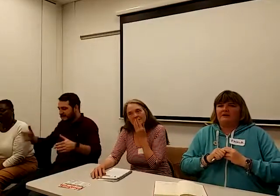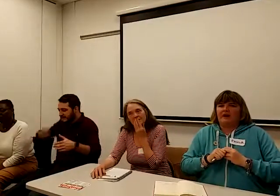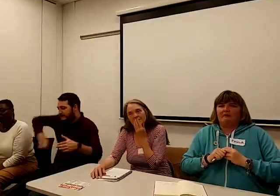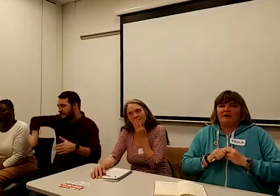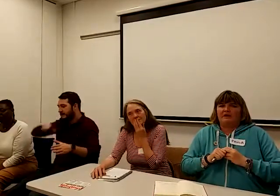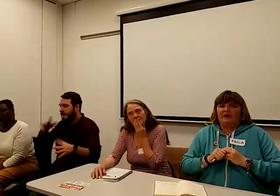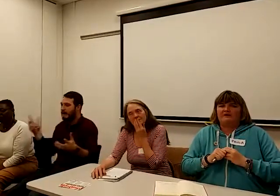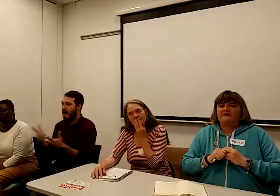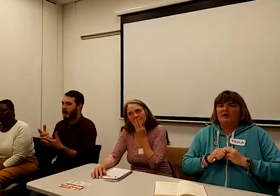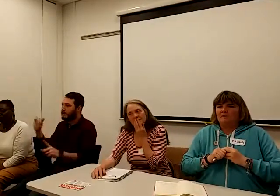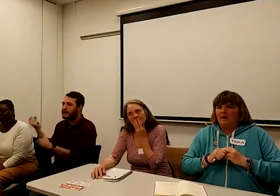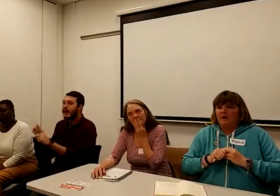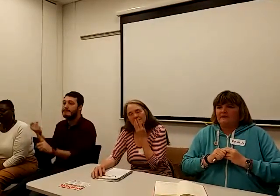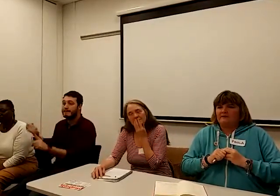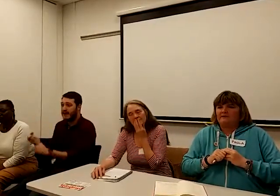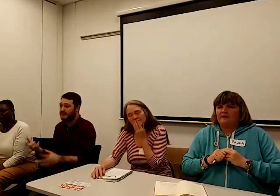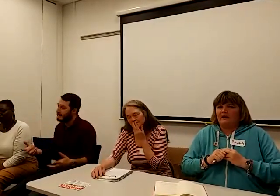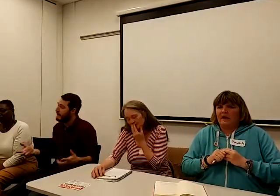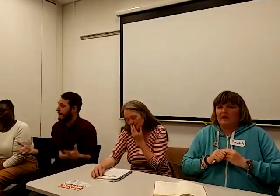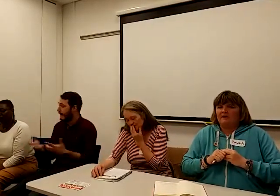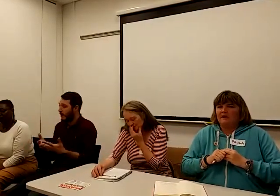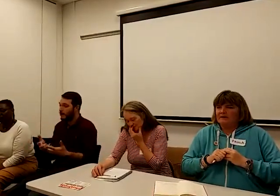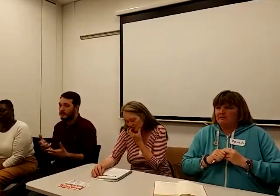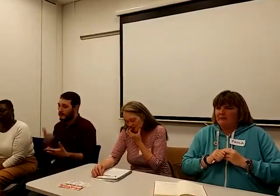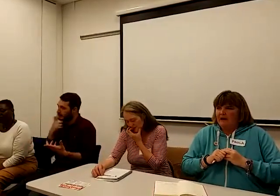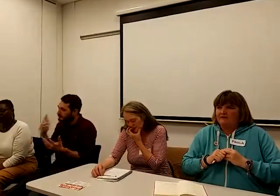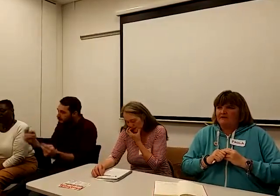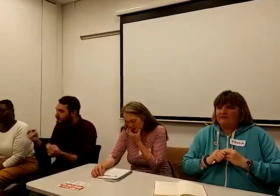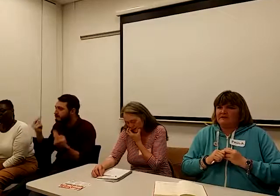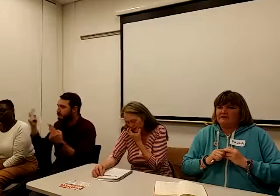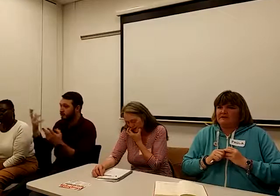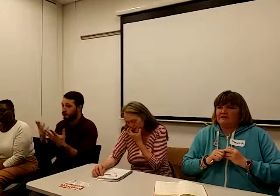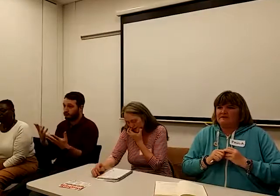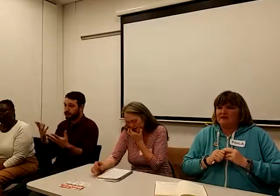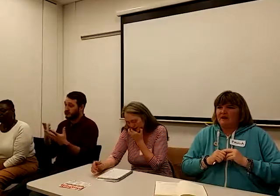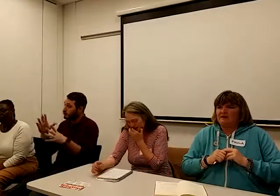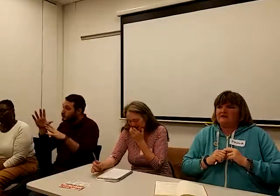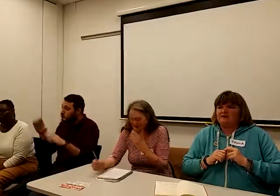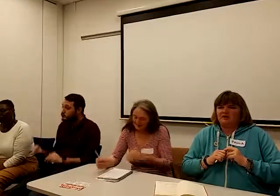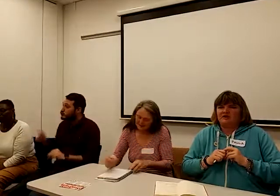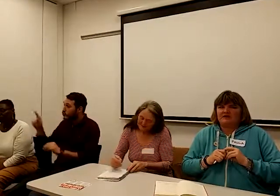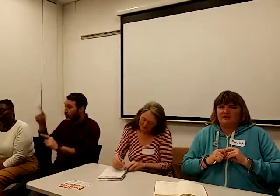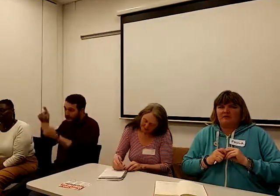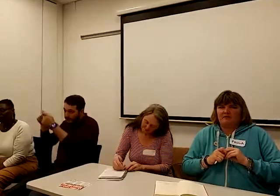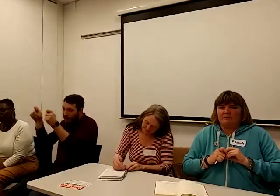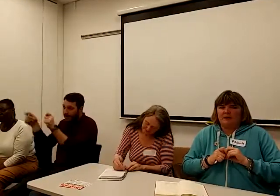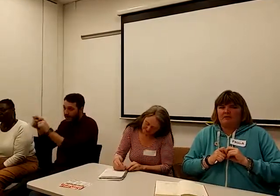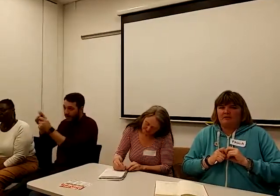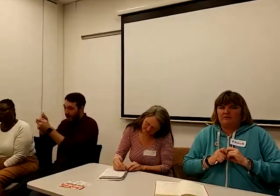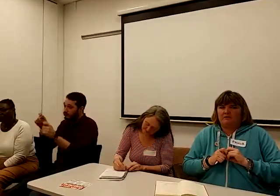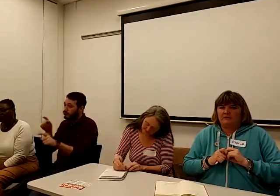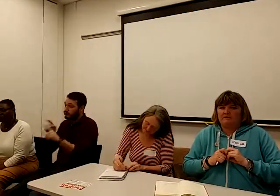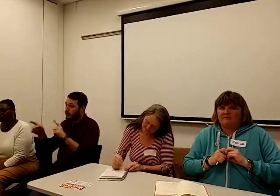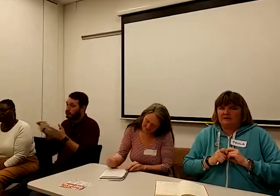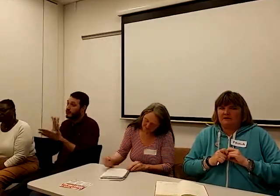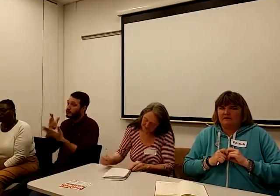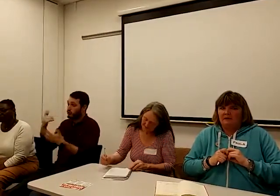take the campaign next, what ideas we have to mouth the resistance and to push this government back on universal credit.